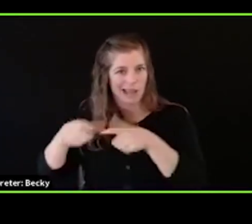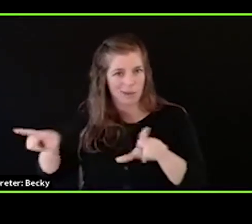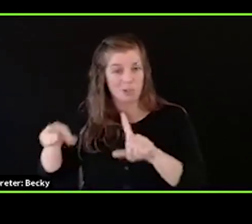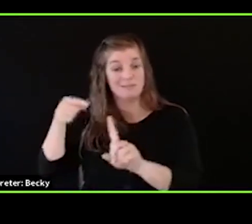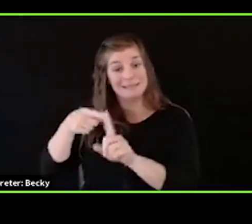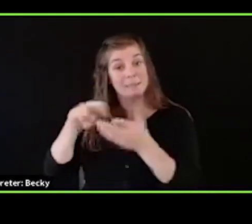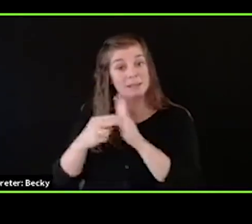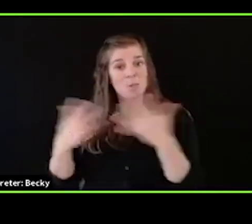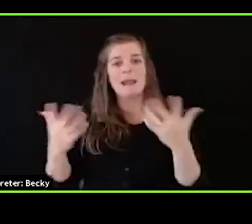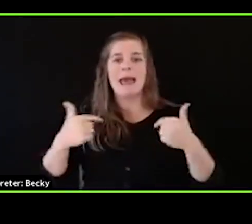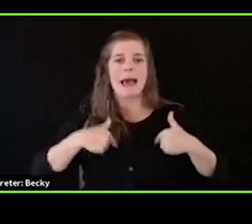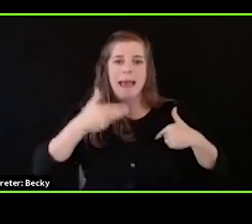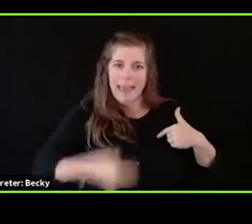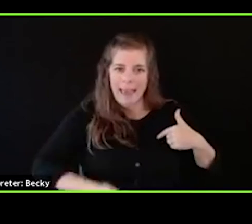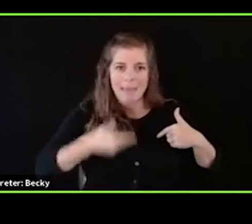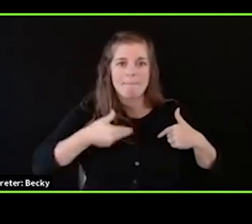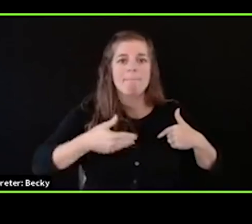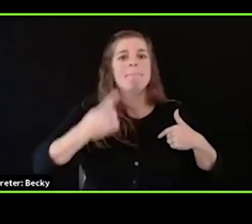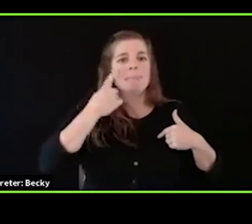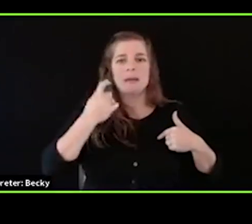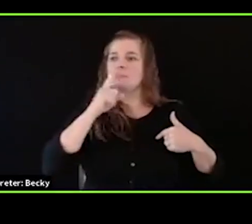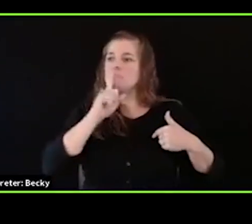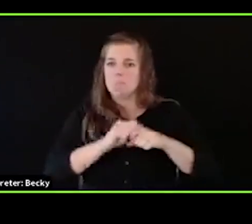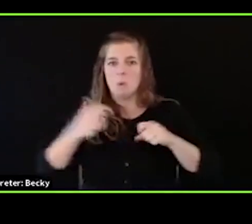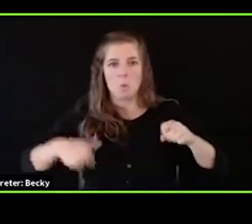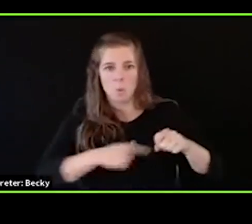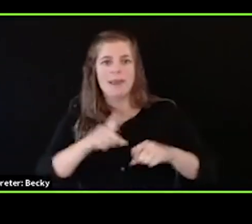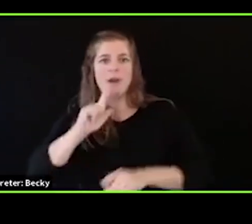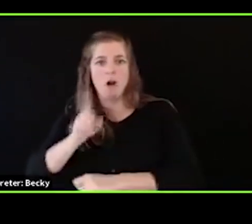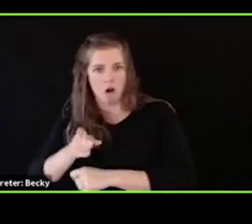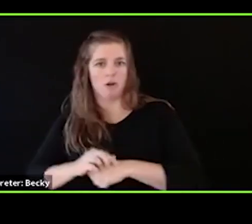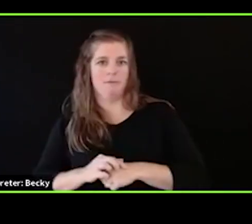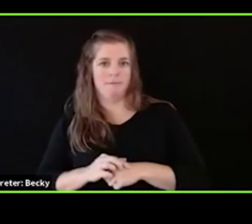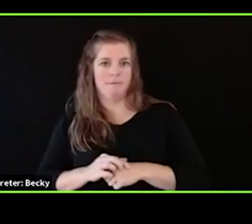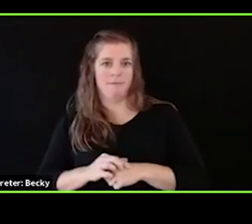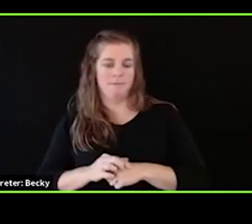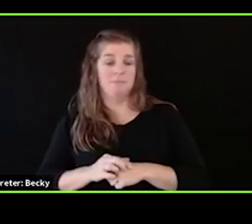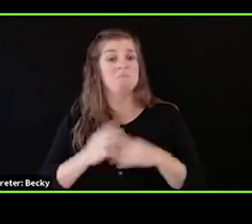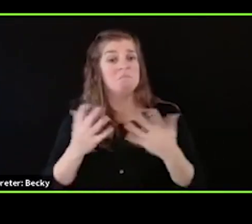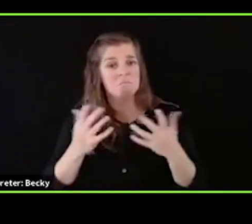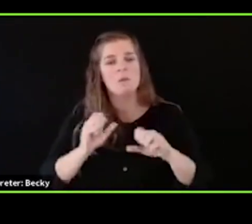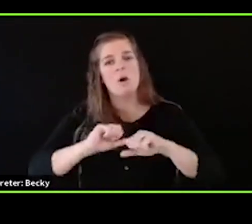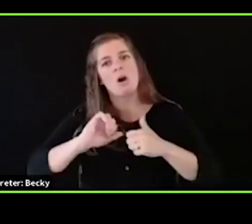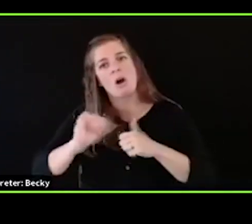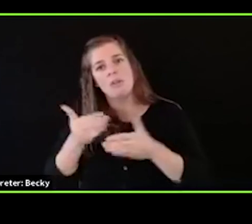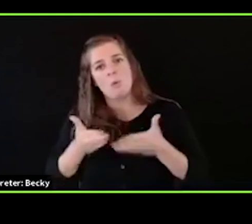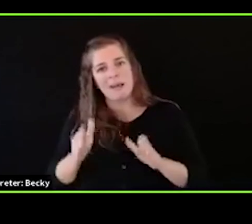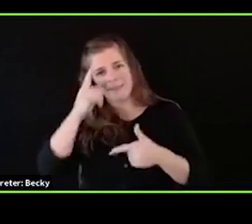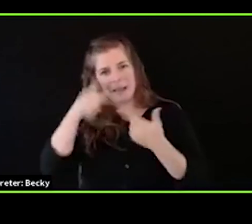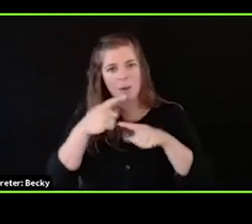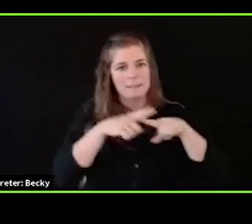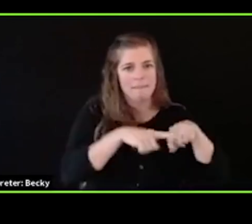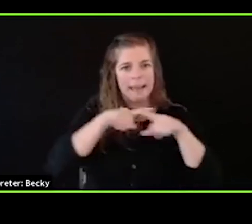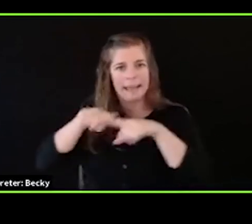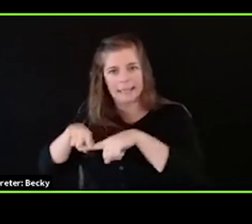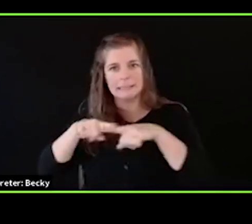are, or a person is a person through other people. And another way I think about this is through interdependence, or for what Thich